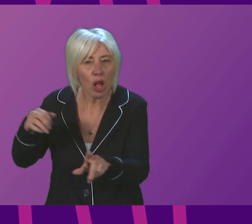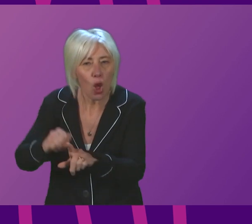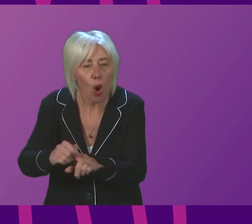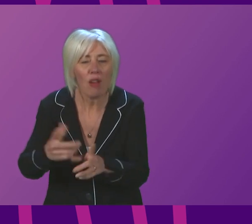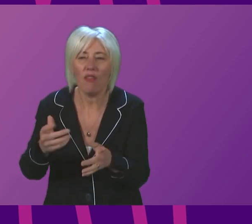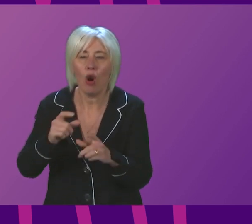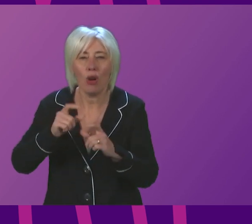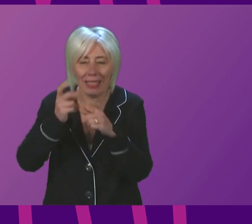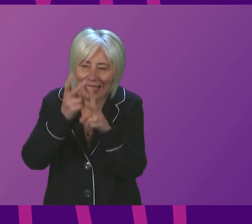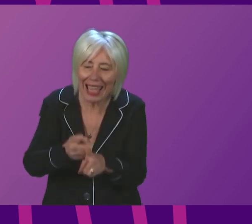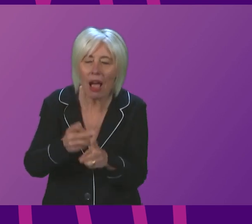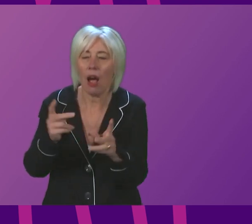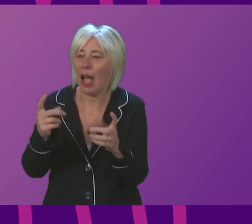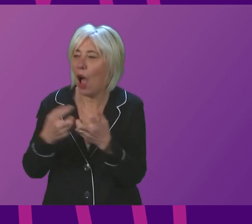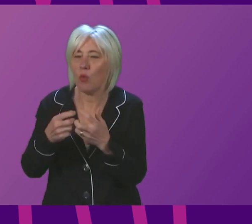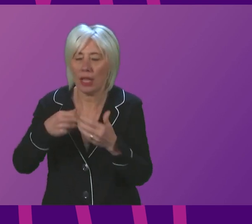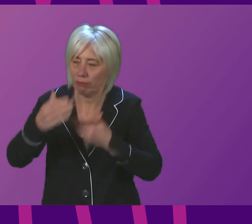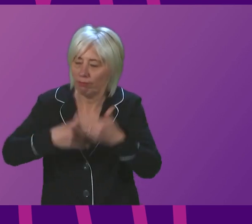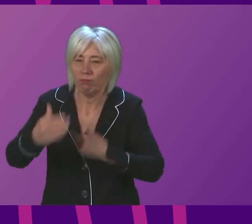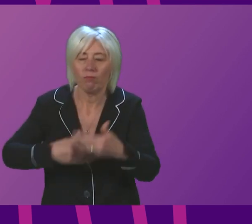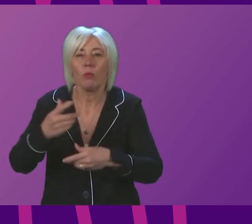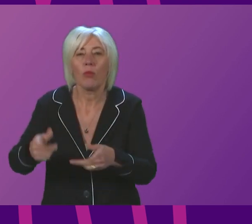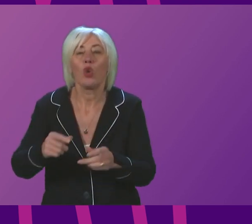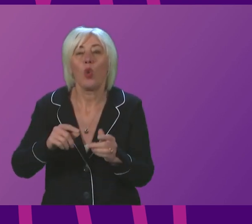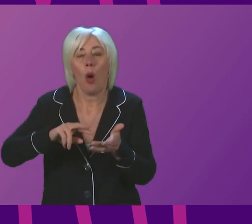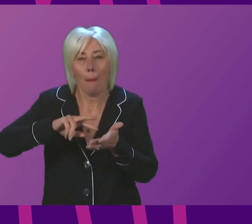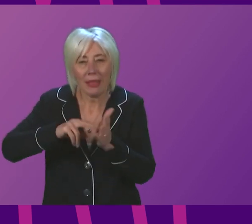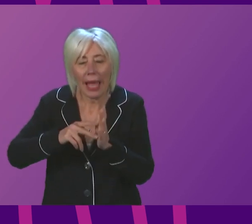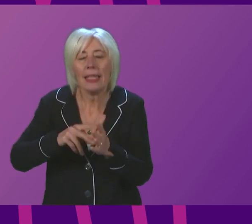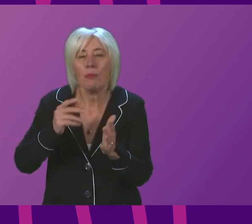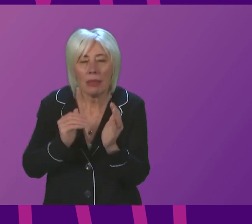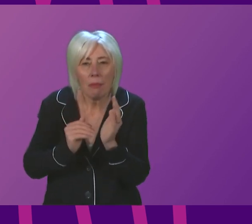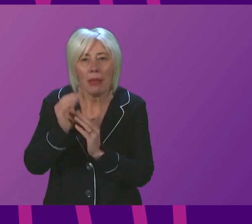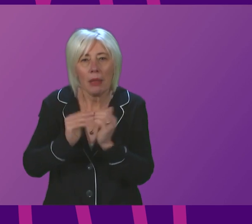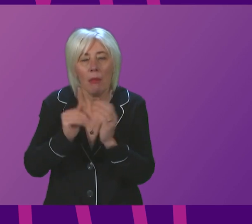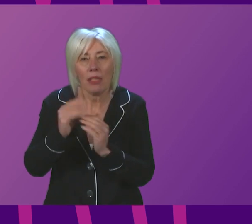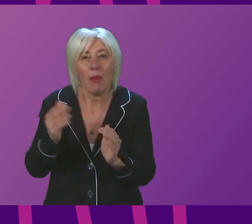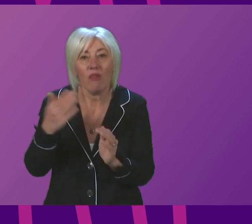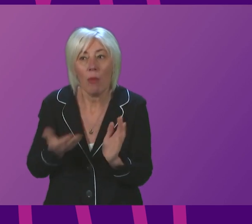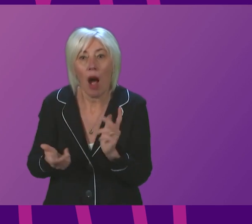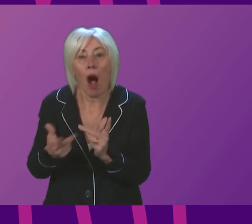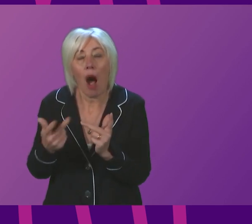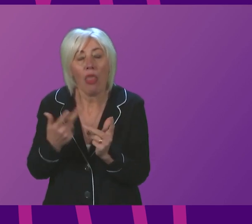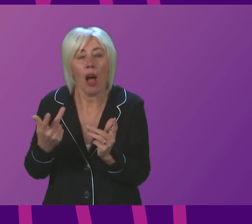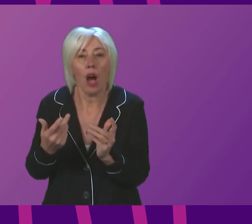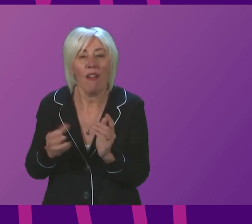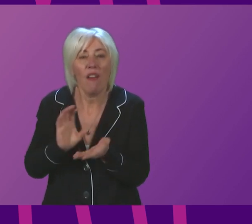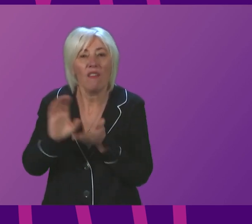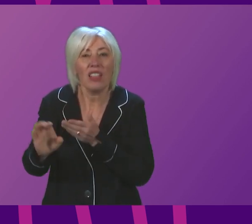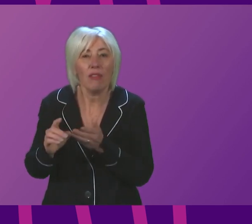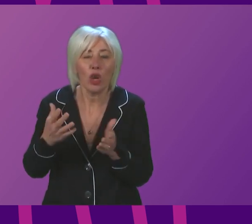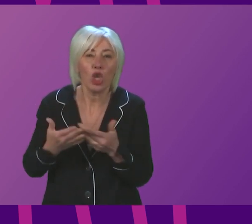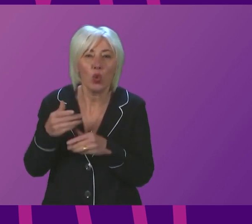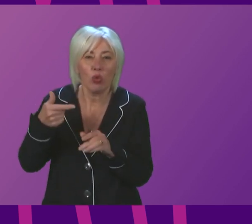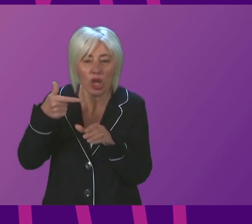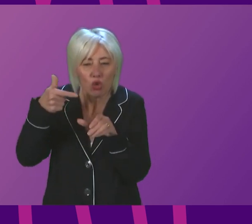that built up during the pandemic. These plans build on more recent announcements for funding for new dental drills and for ventilation